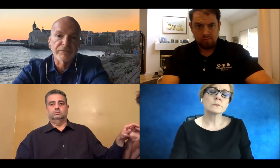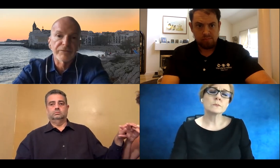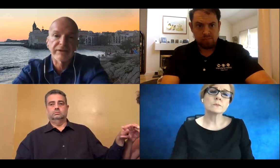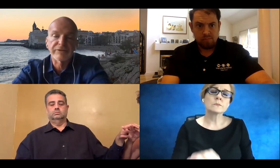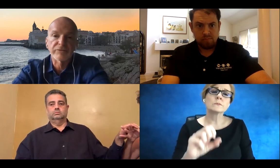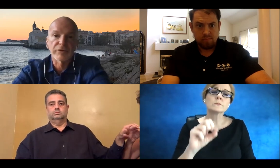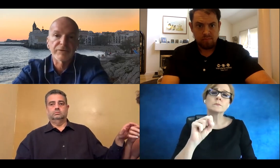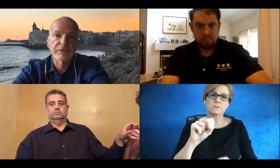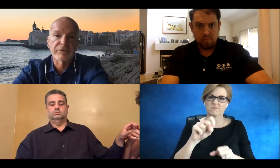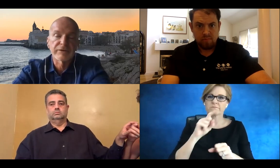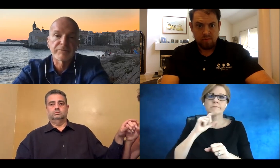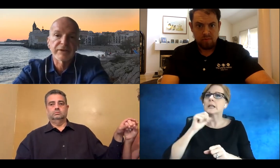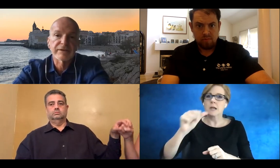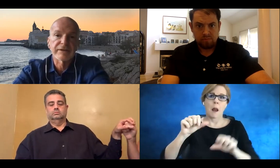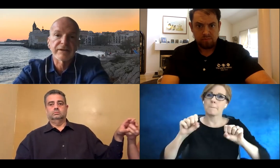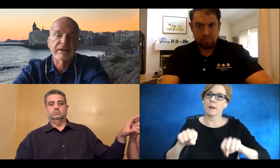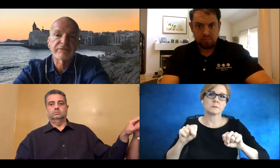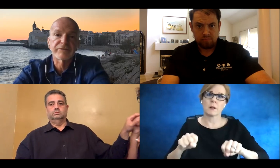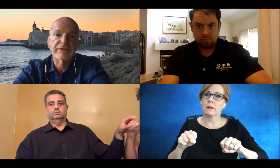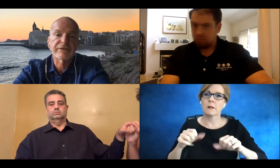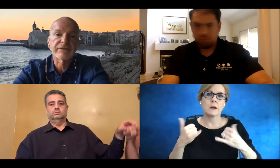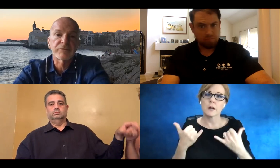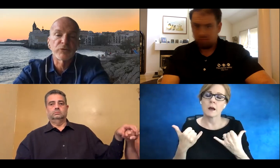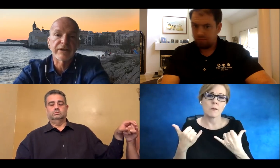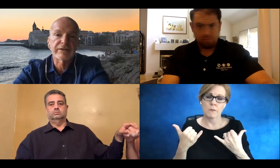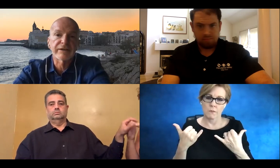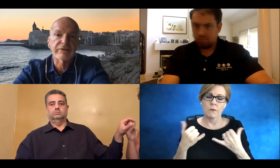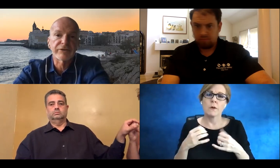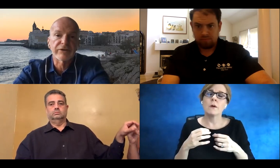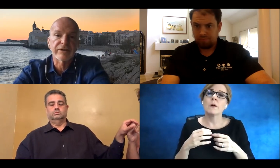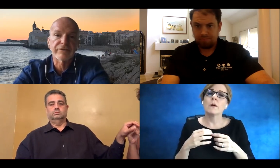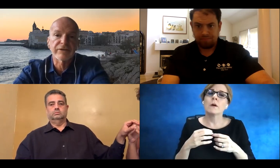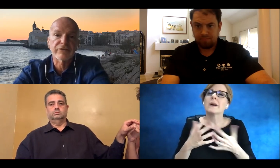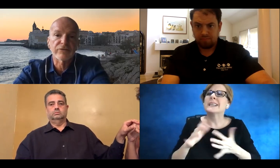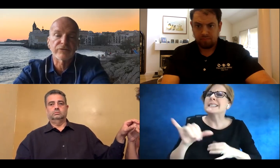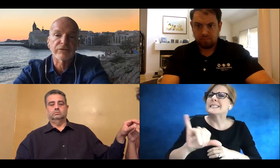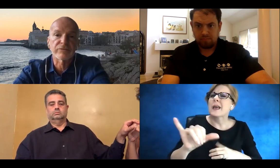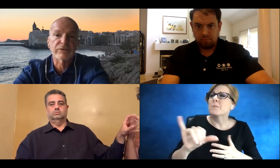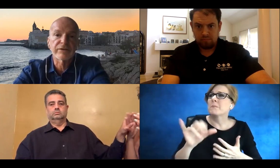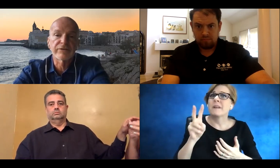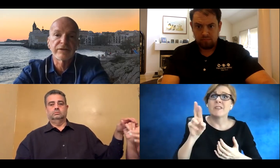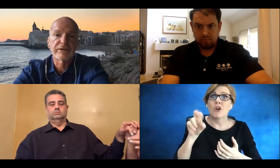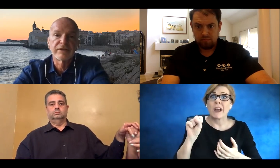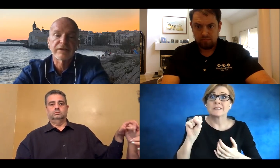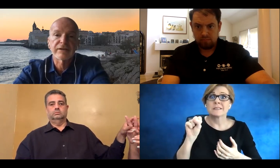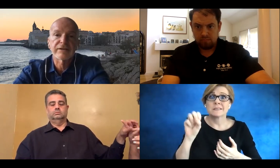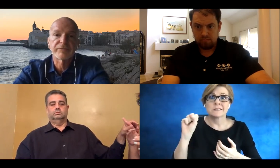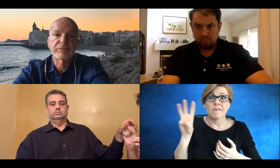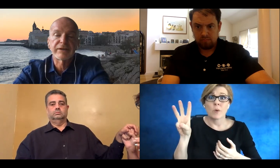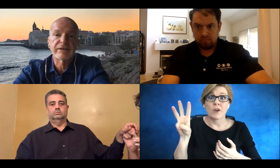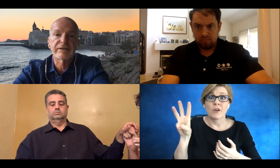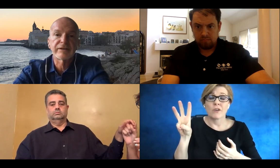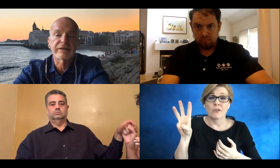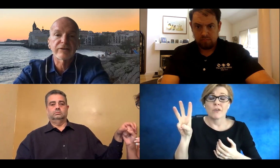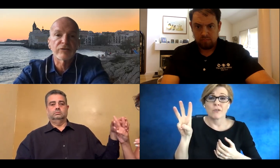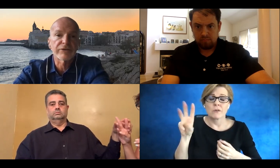Confirming that is not possible, but I've it's the same way that a VRS software works. And I've